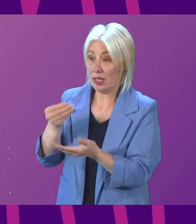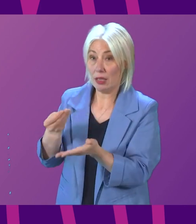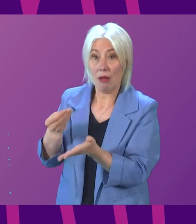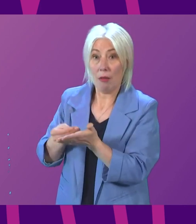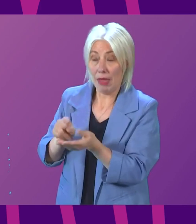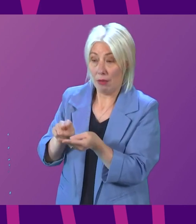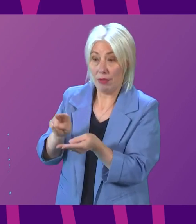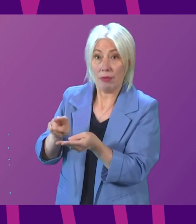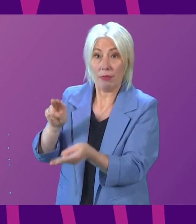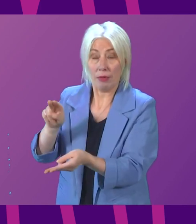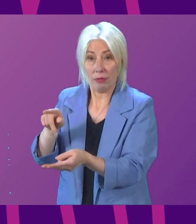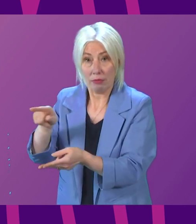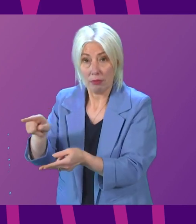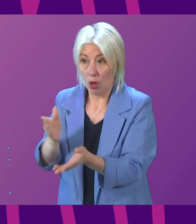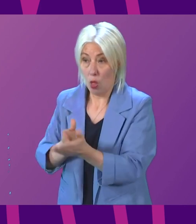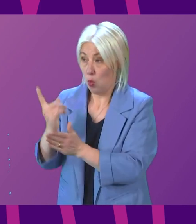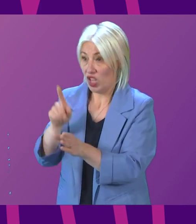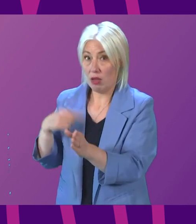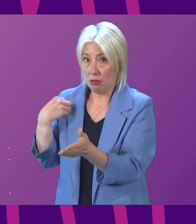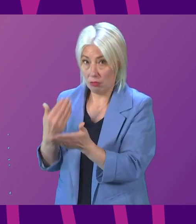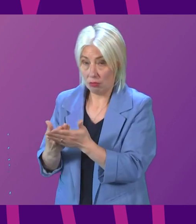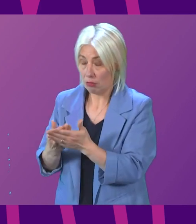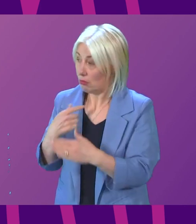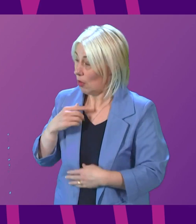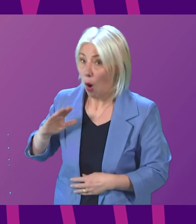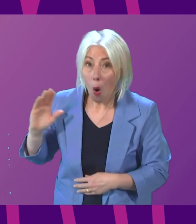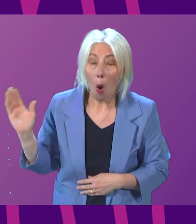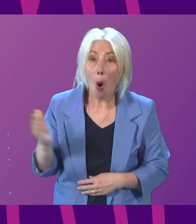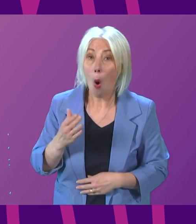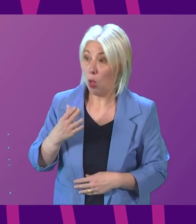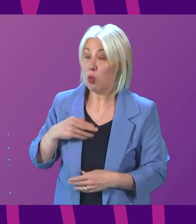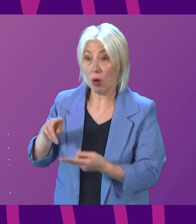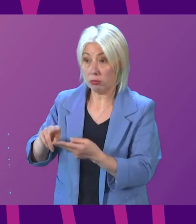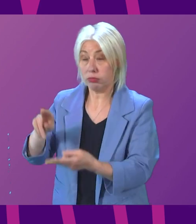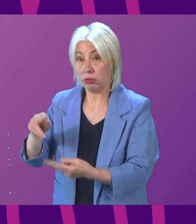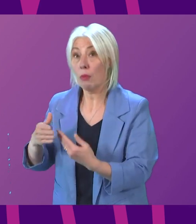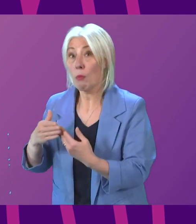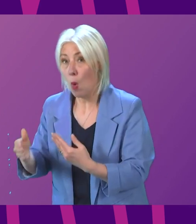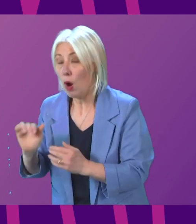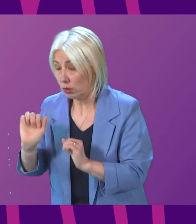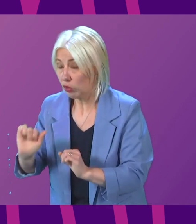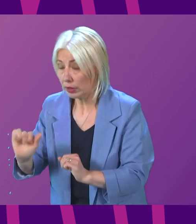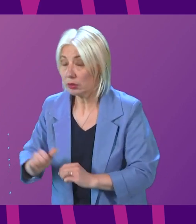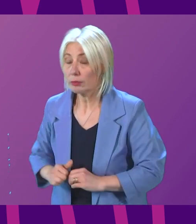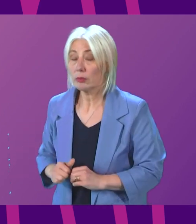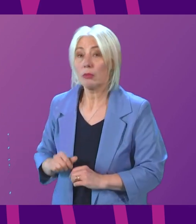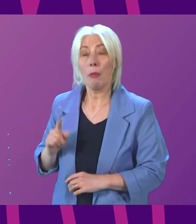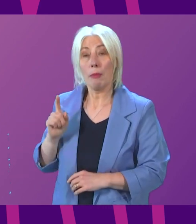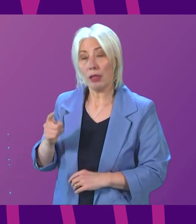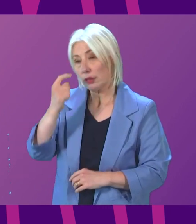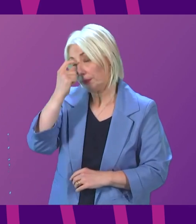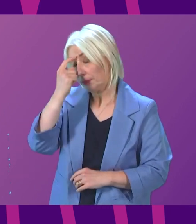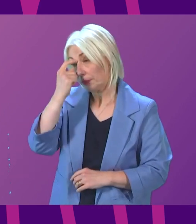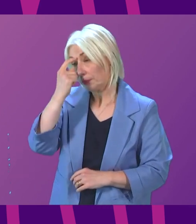care workforce over the past year. And, of course, all of us want to see that go further still. But, as I